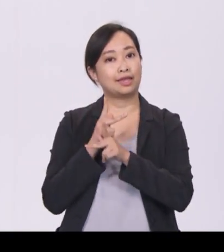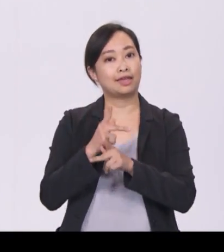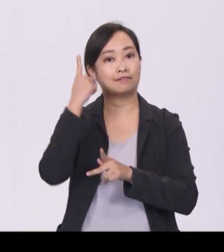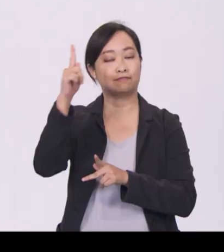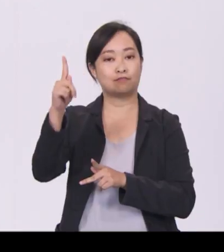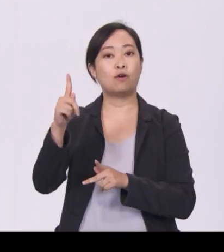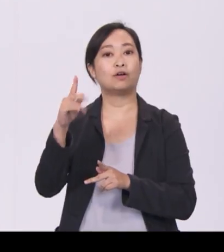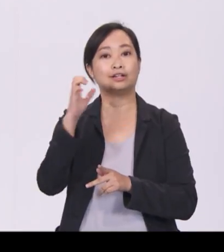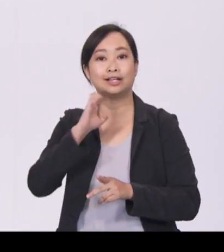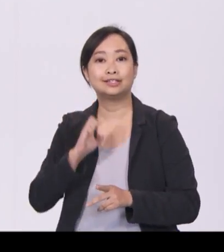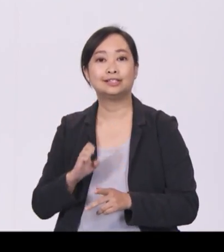those in need.